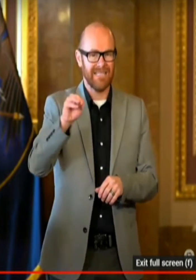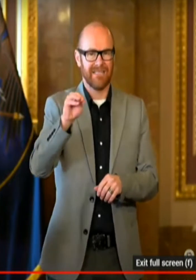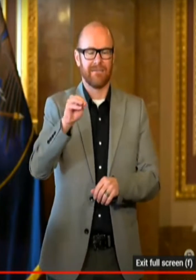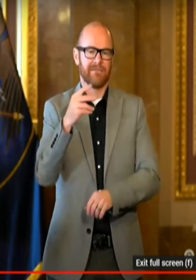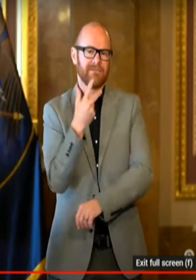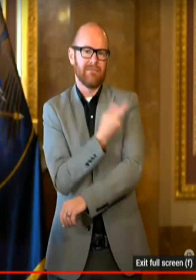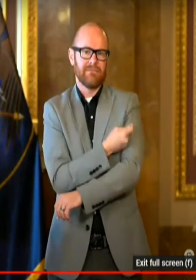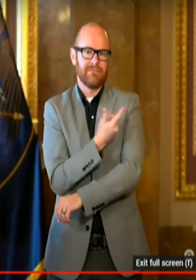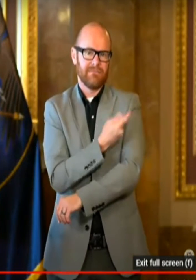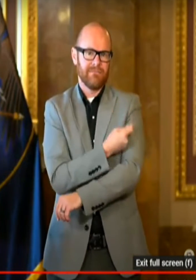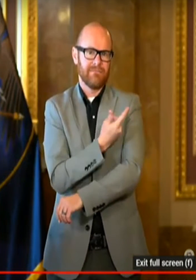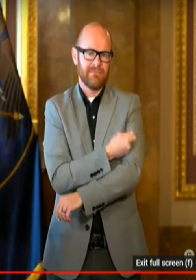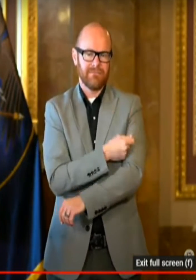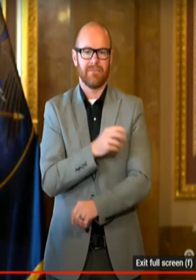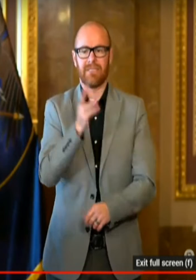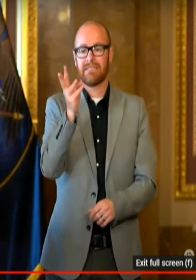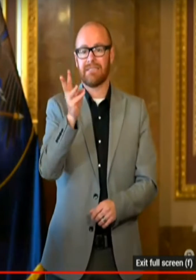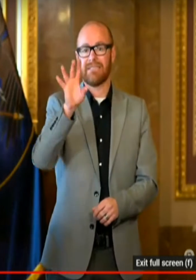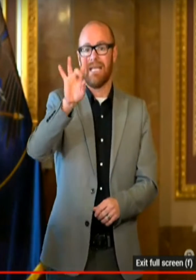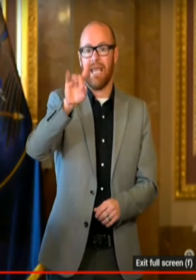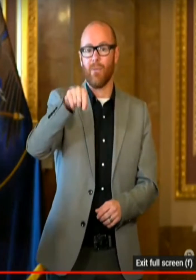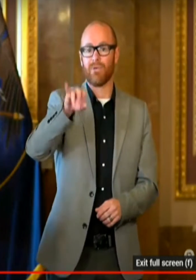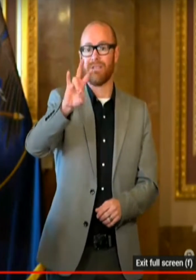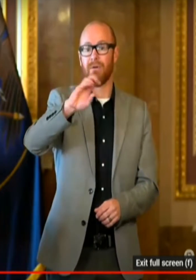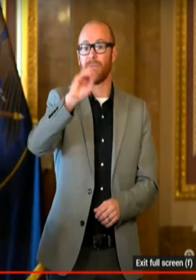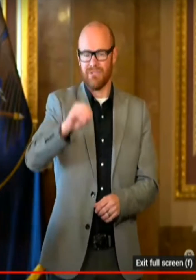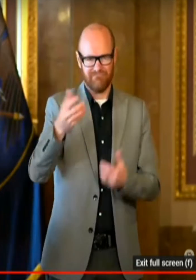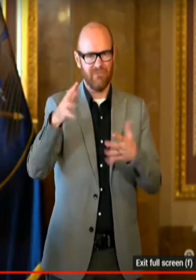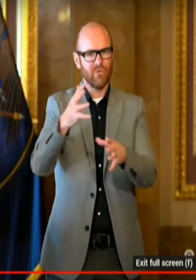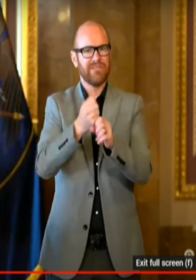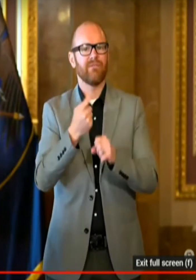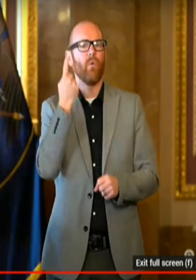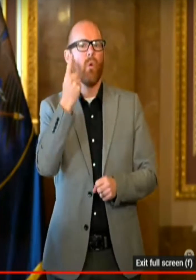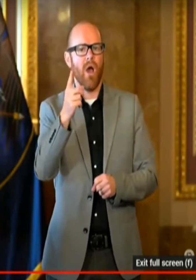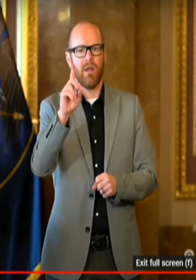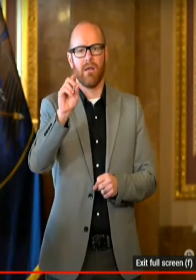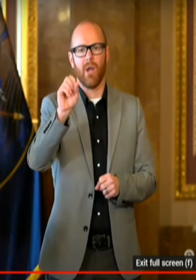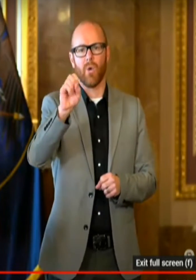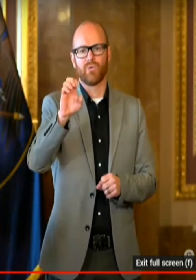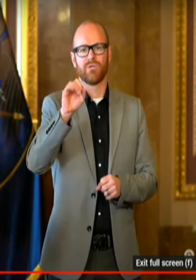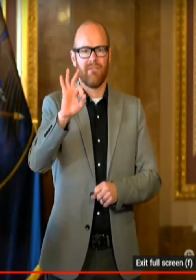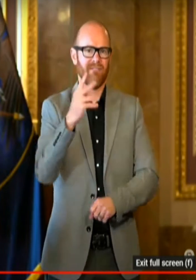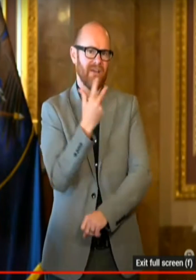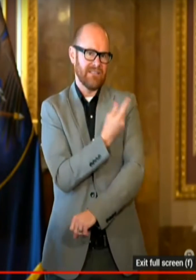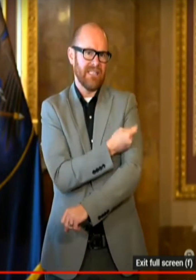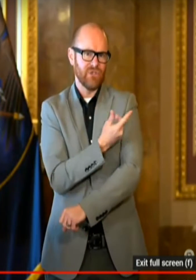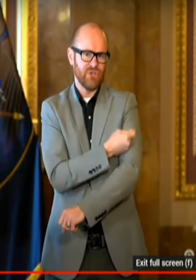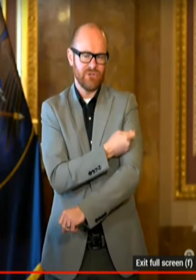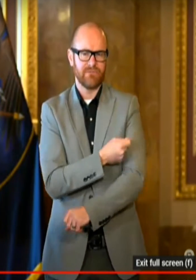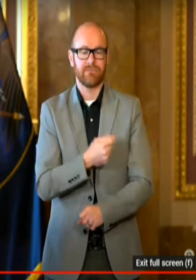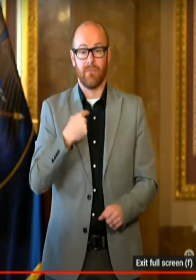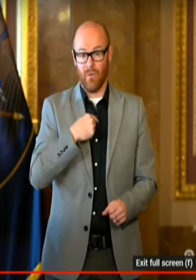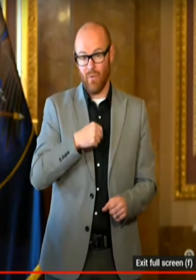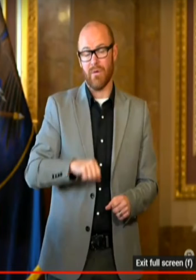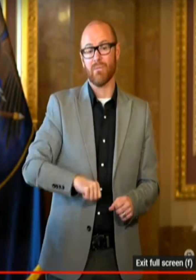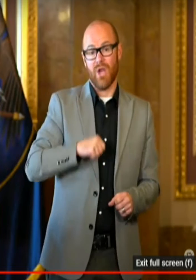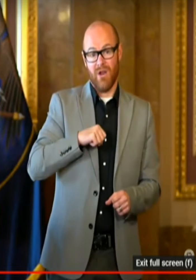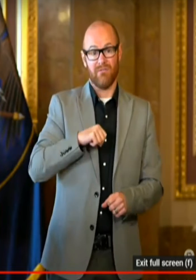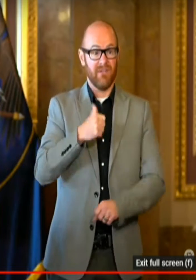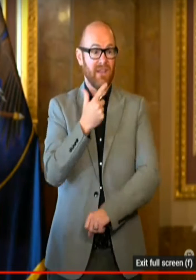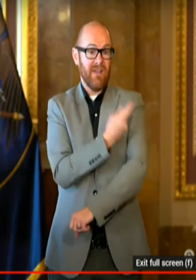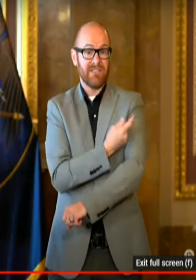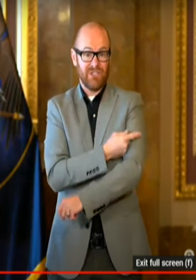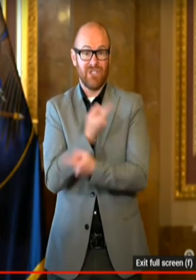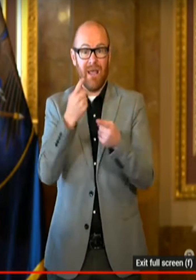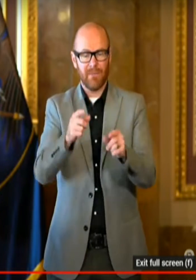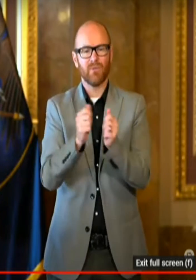68.7% of all Utahns have received at least one dose of vaccine. We're especially proud of vaccinations that have happened among our